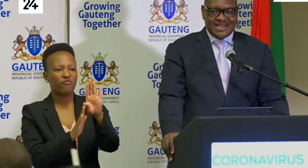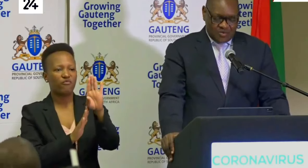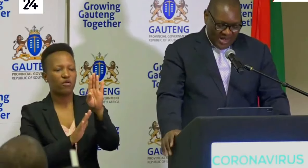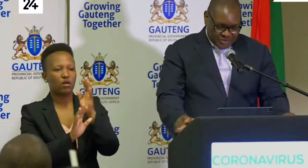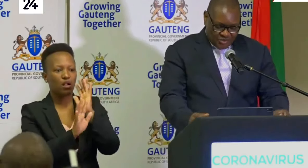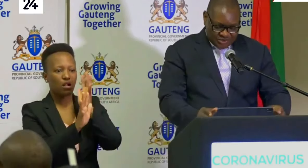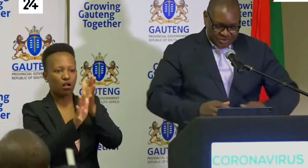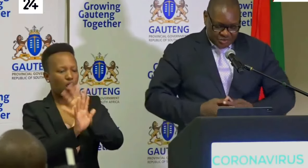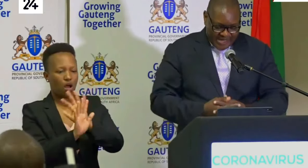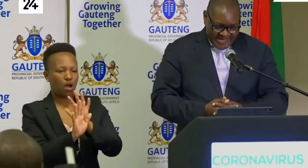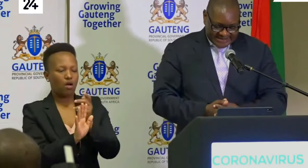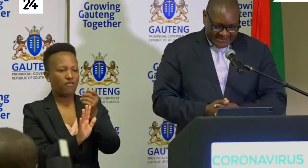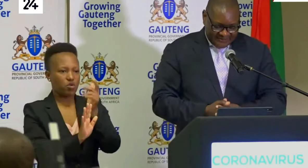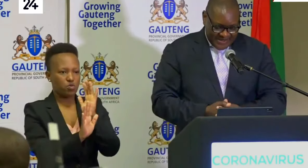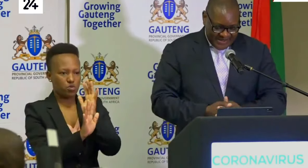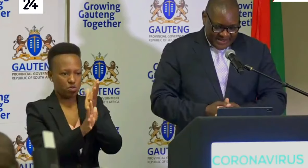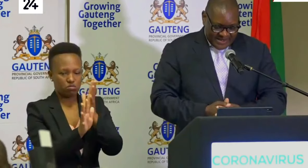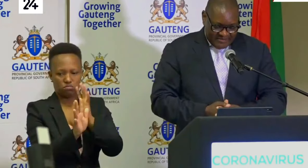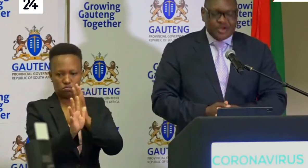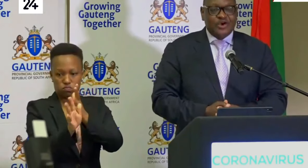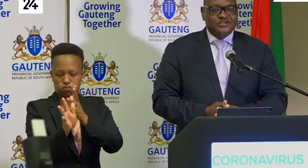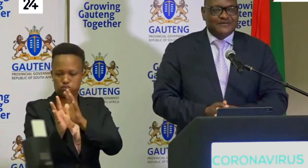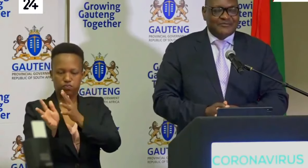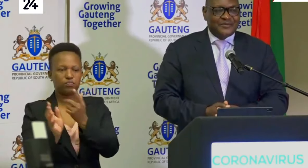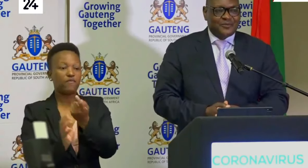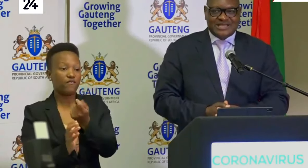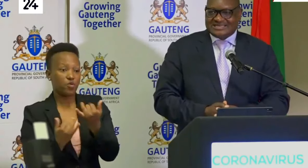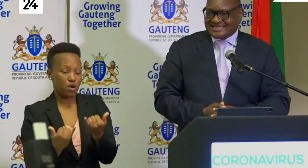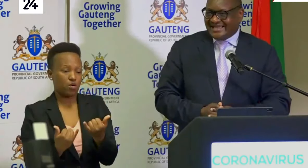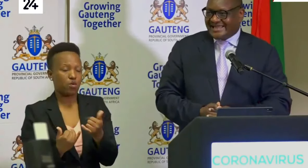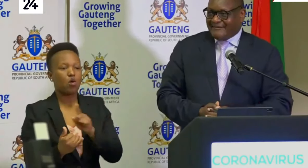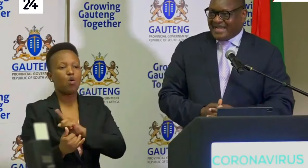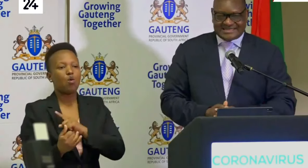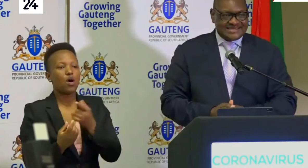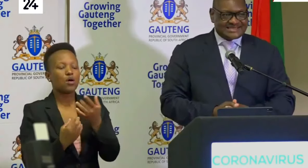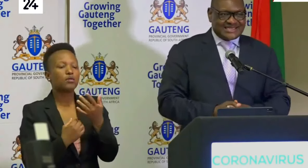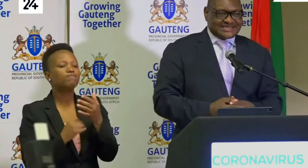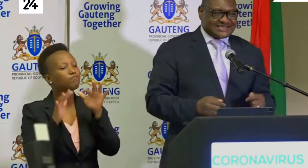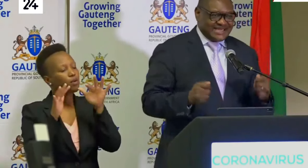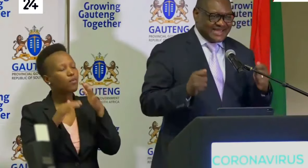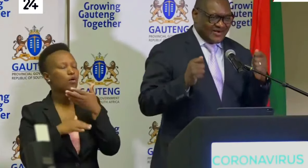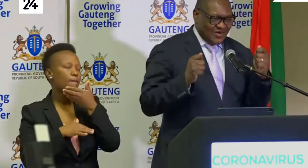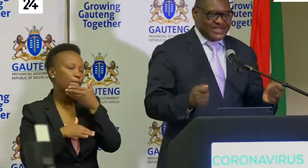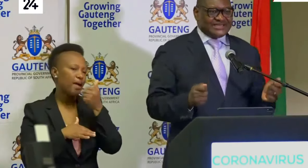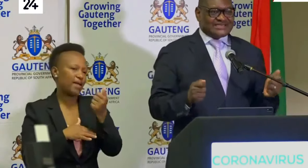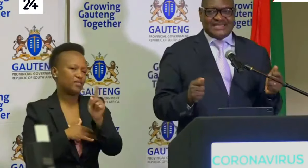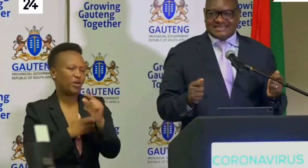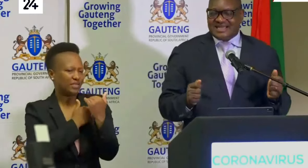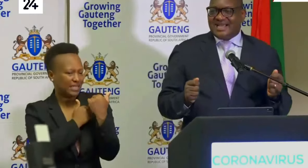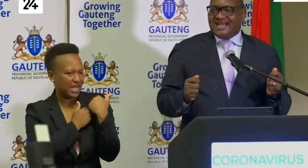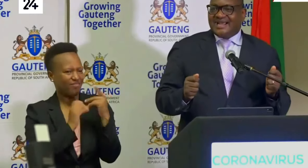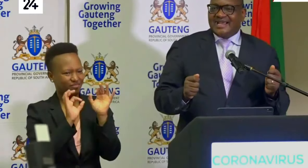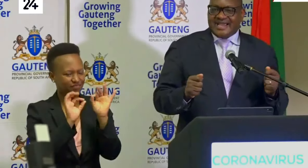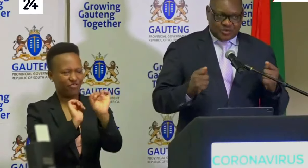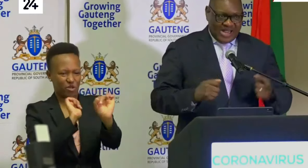and we want to continue to urge millions of our people that it's in their best interest, it's in their own interest